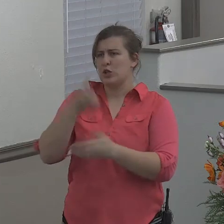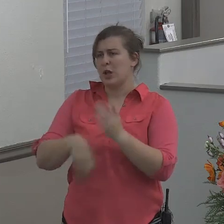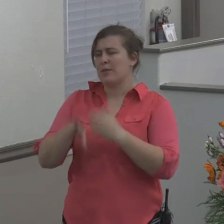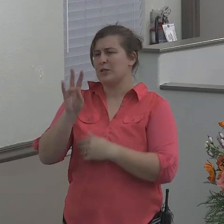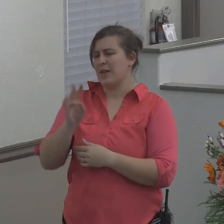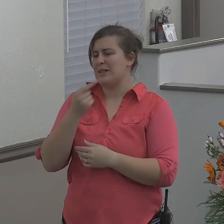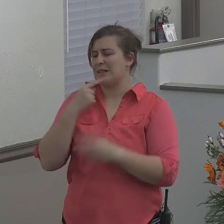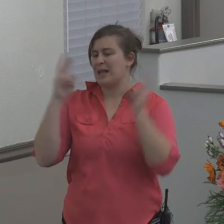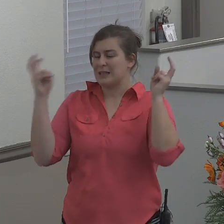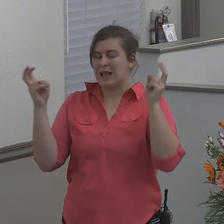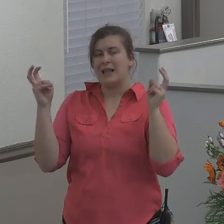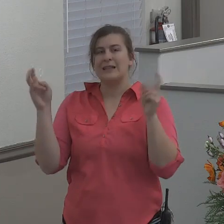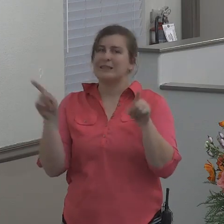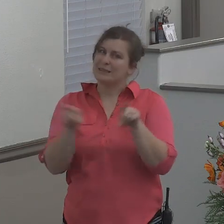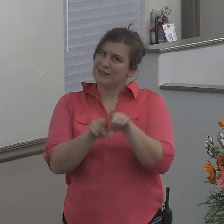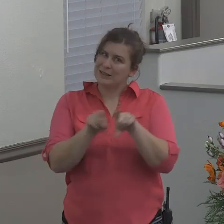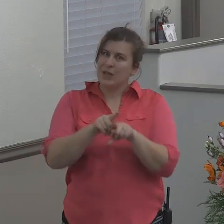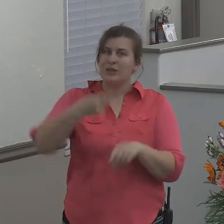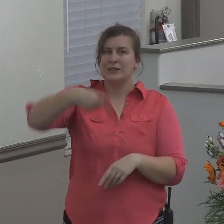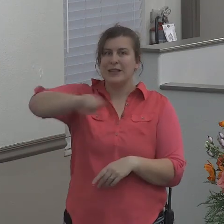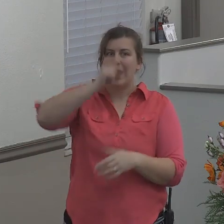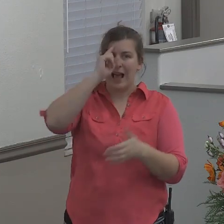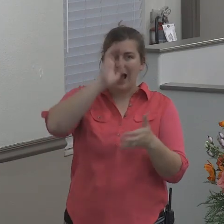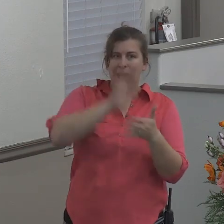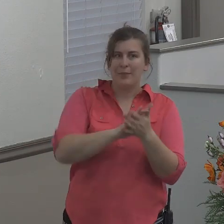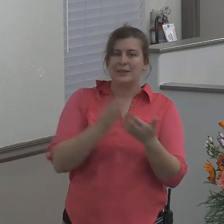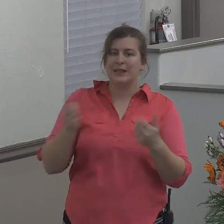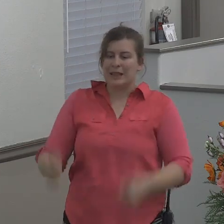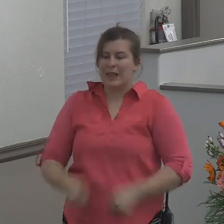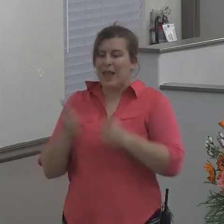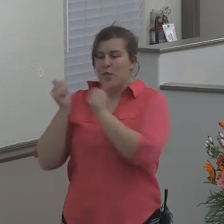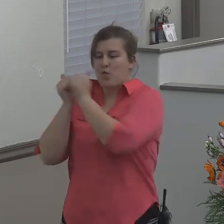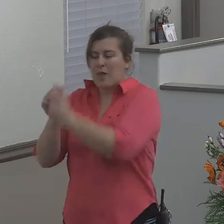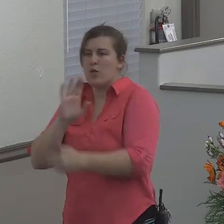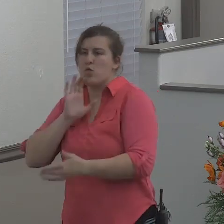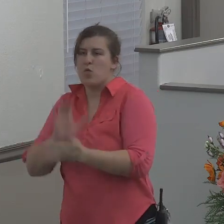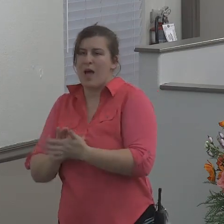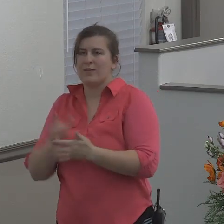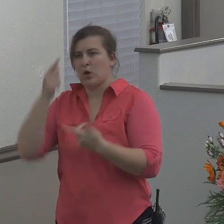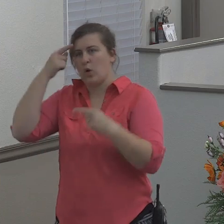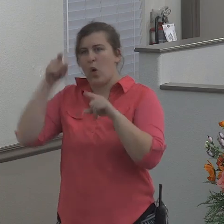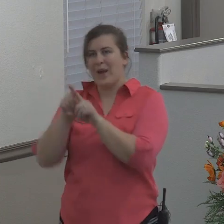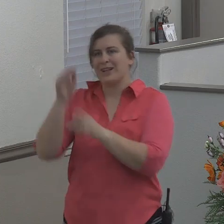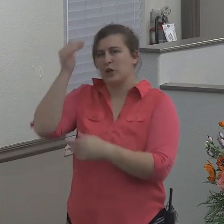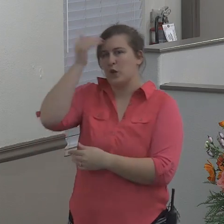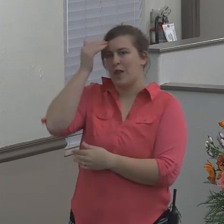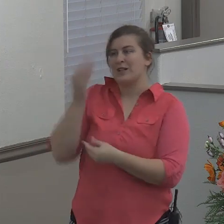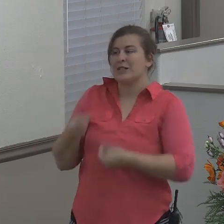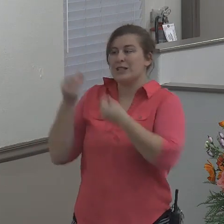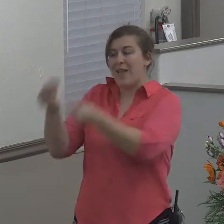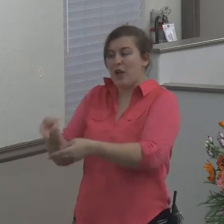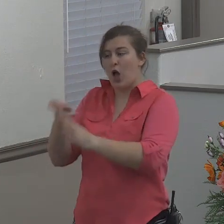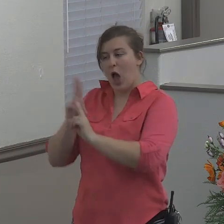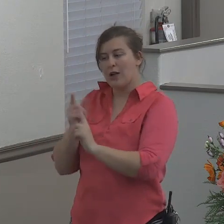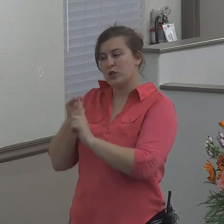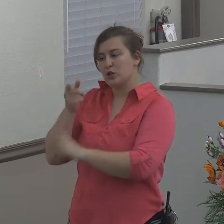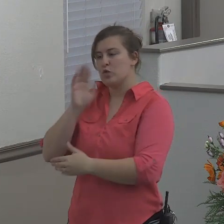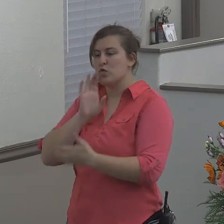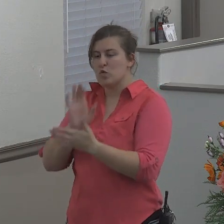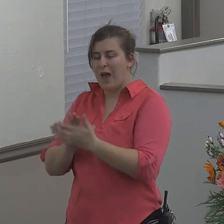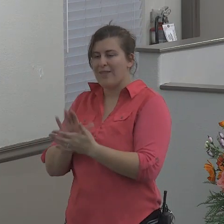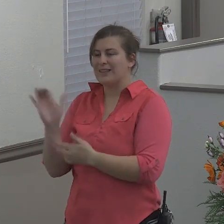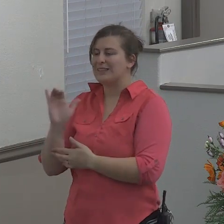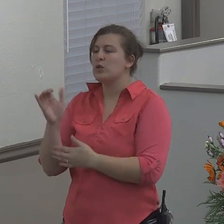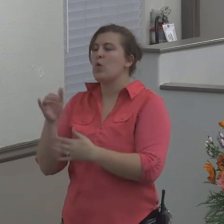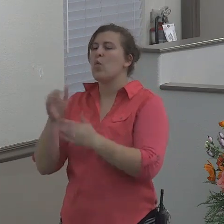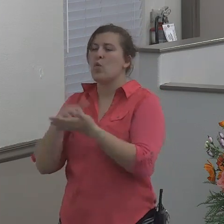Likewise ye husbands, dwell with them according to knowledge, giving honor unto the wife as unto the weaker